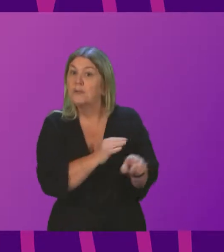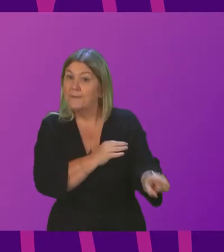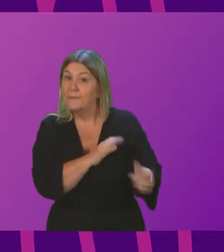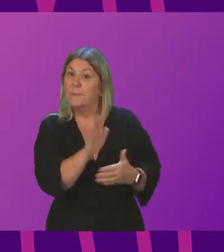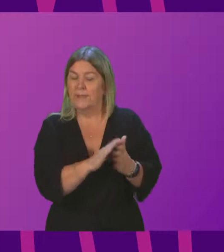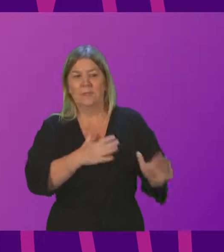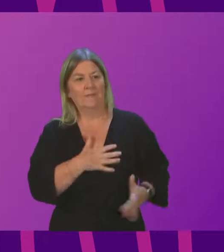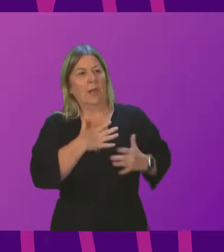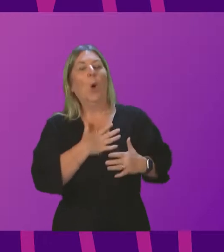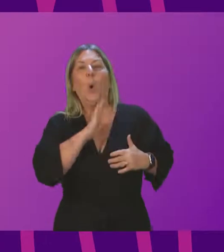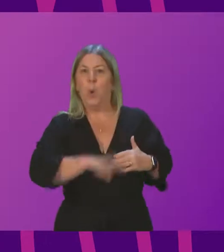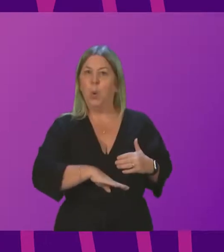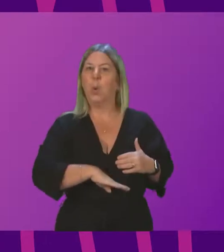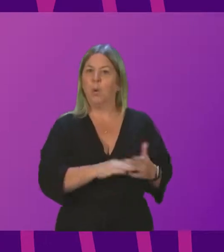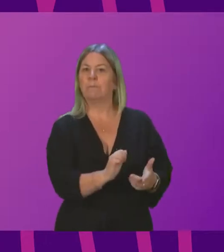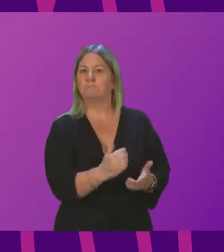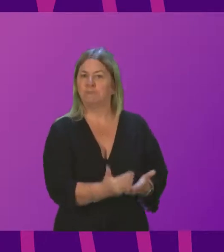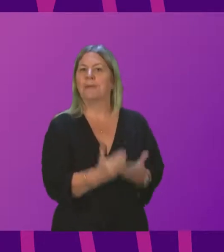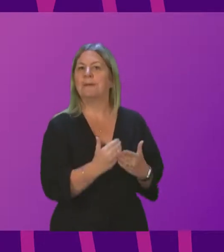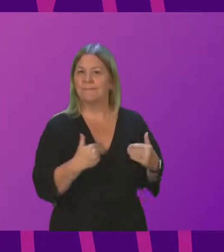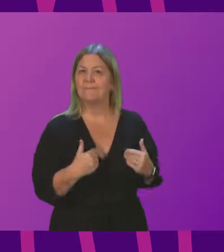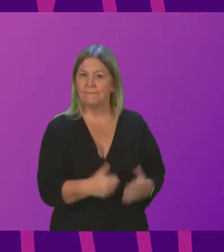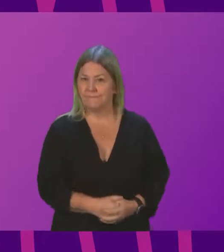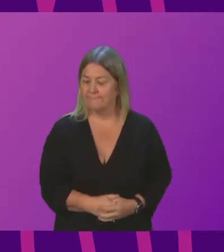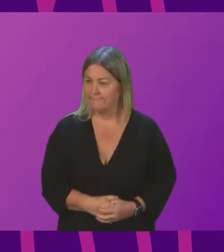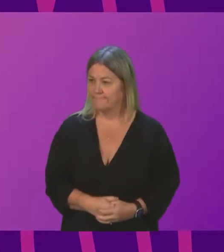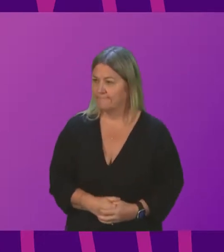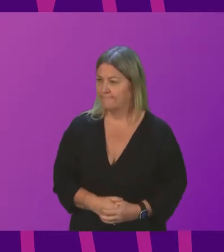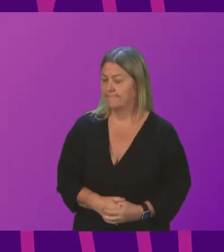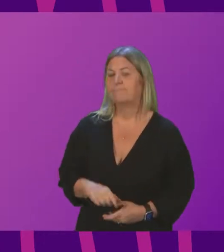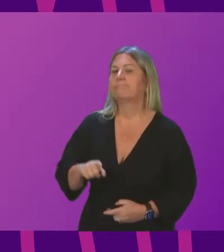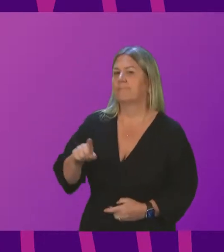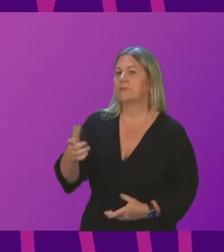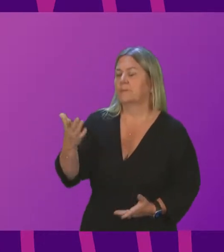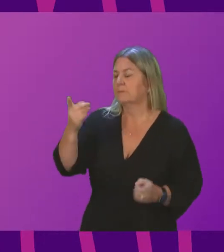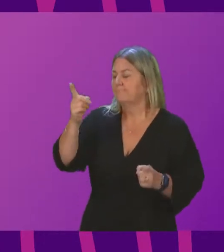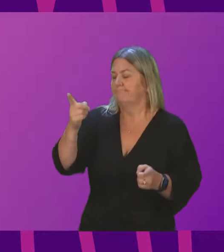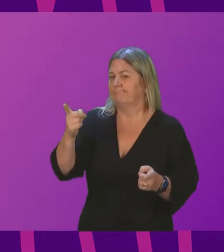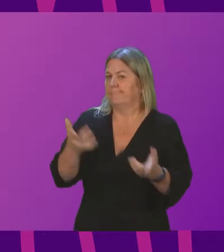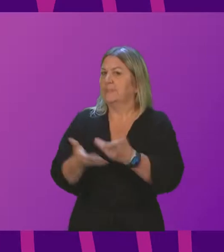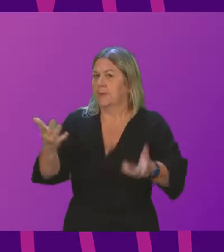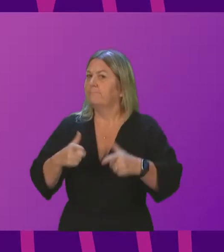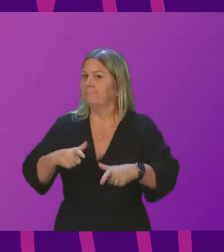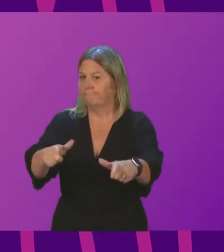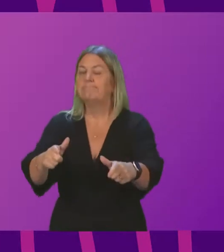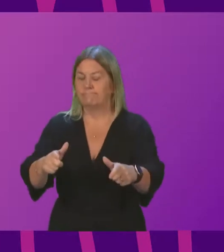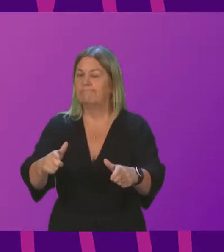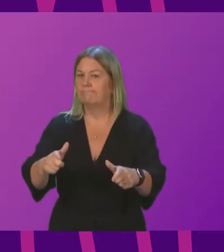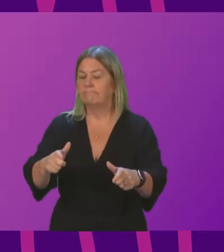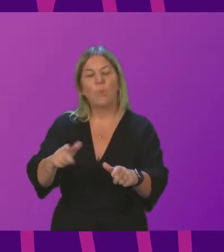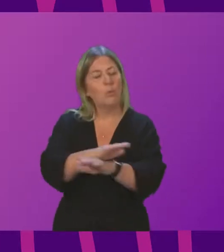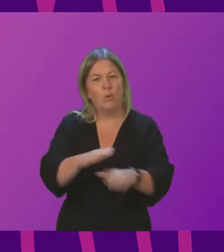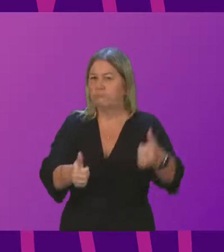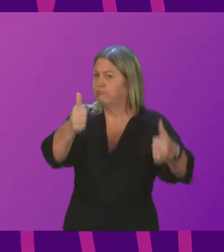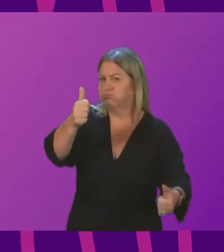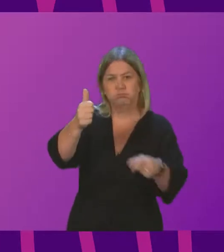appropriately protected. First Minister, discussions are ongoing on that matter. We have absolutely made clear that there will be no disadvantage